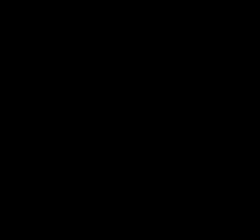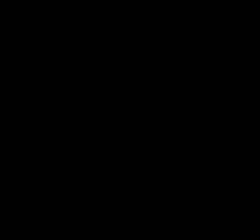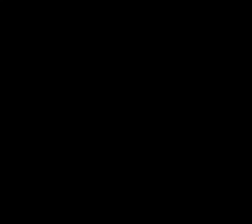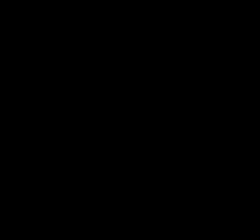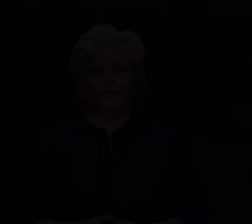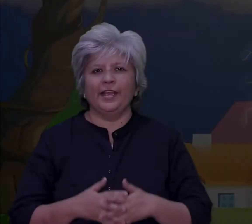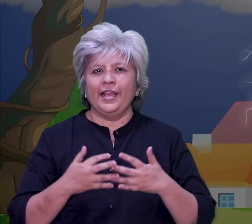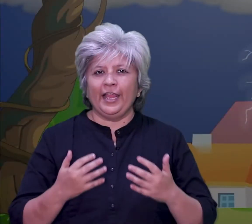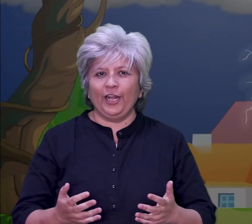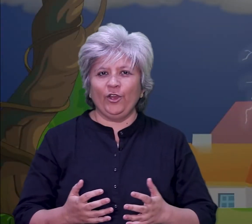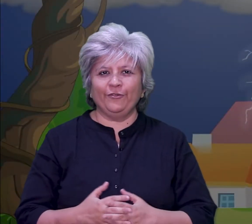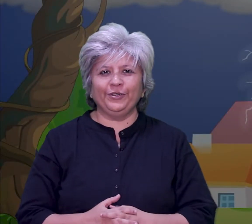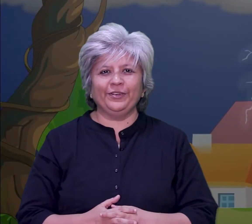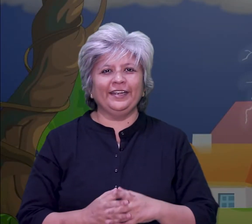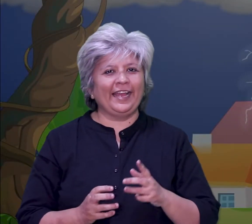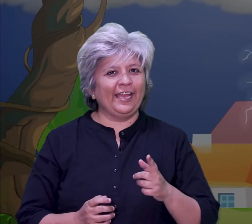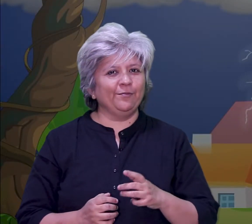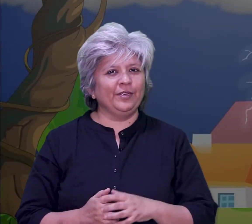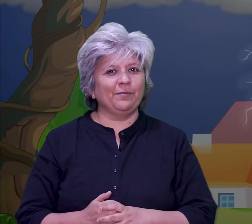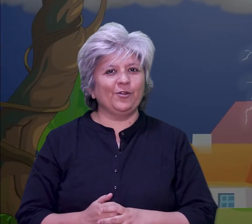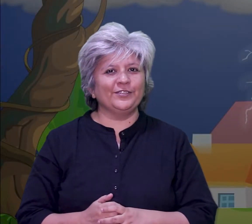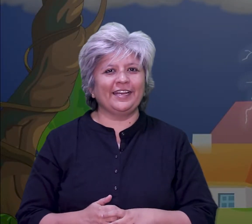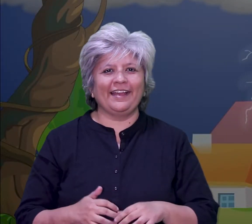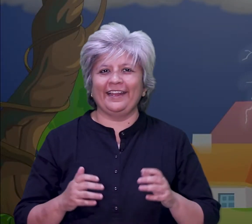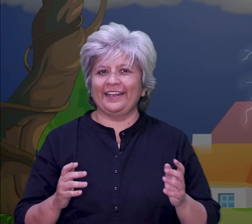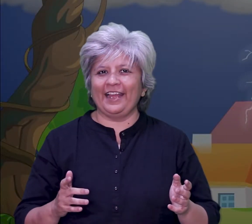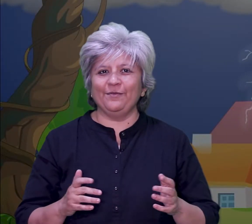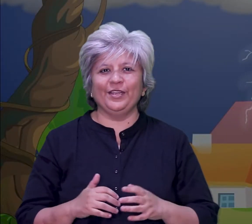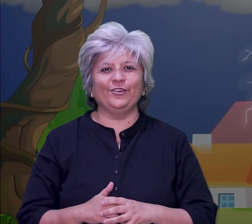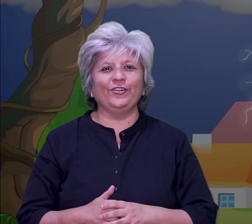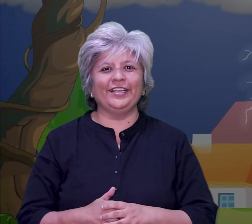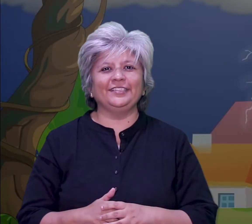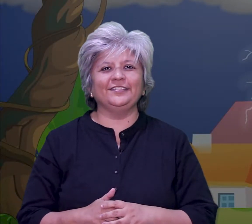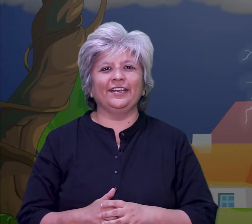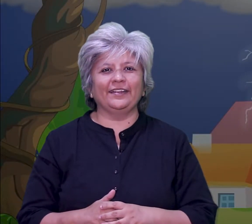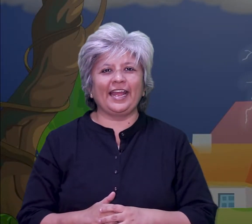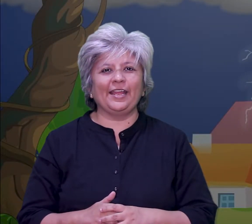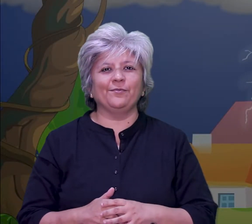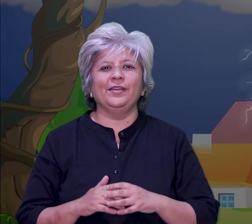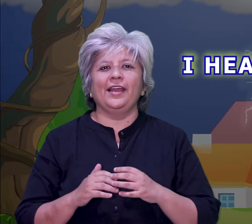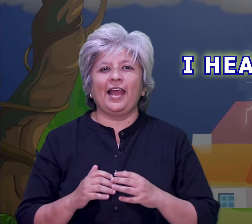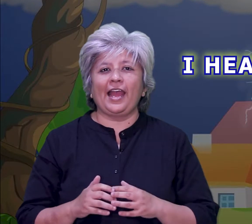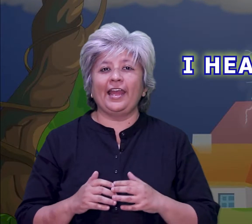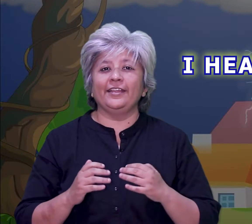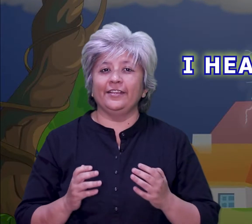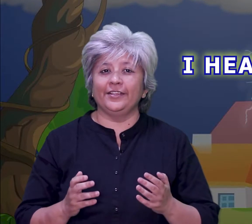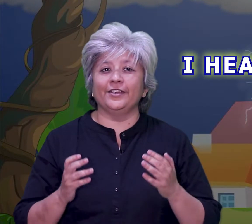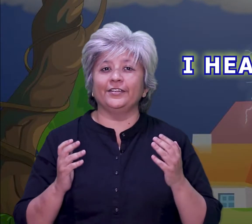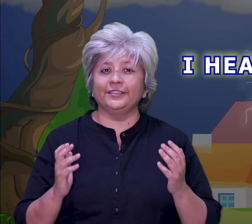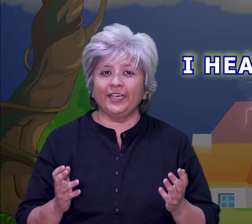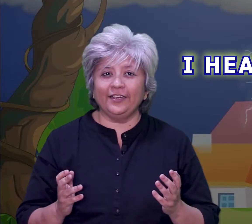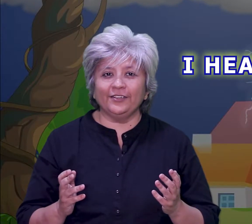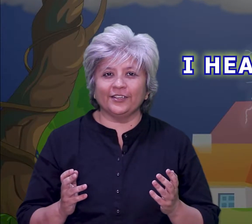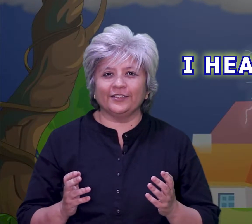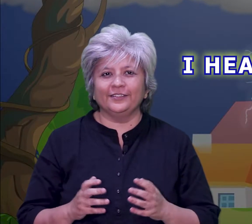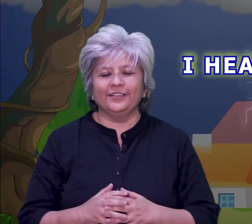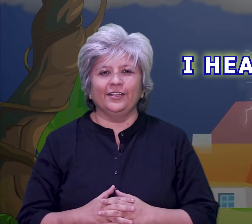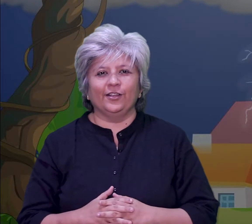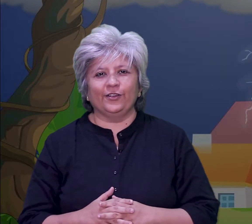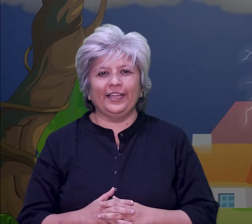Hello everyone, I am Nima Oza and I am here to teach the rhyme, I hear thunder. Ok,